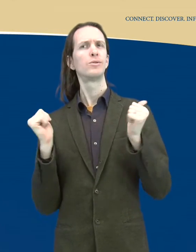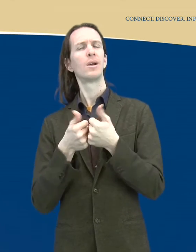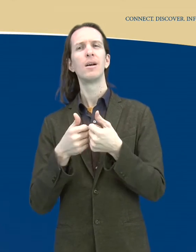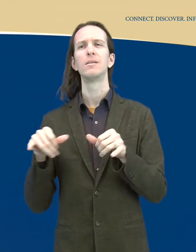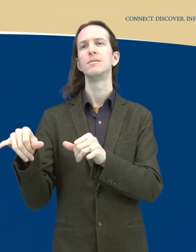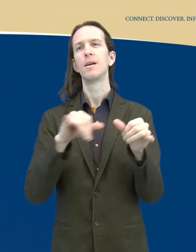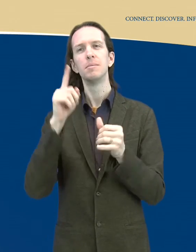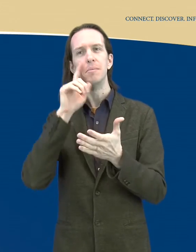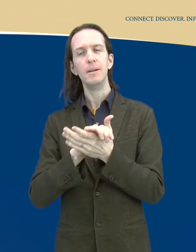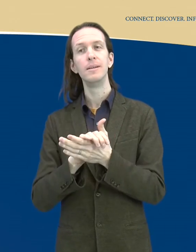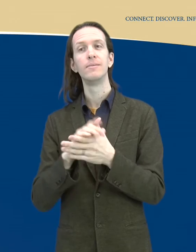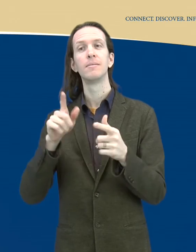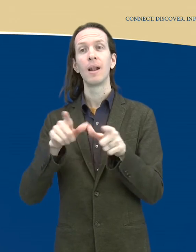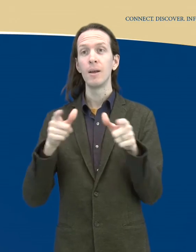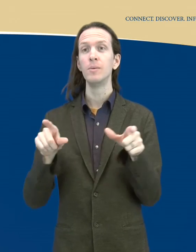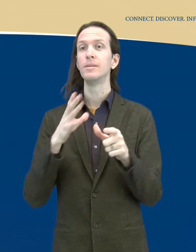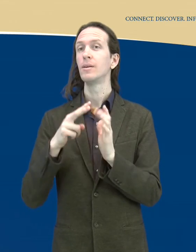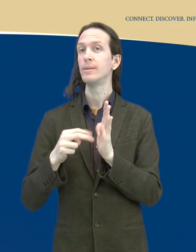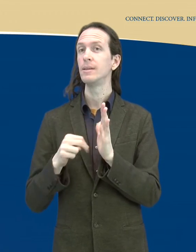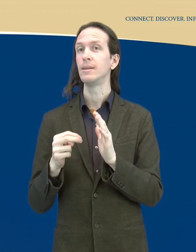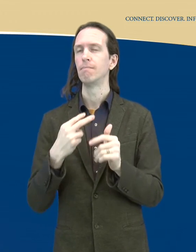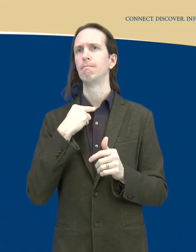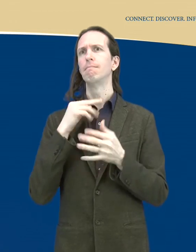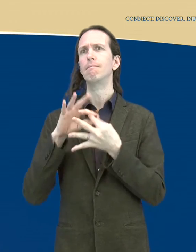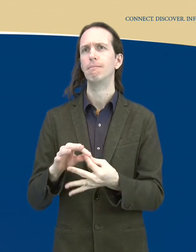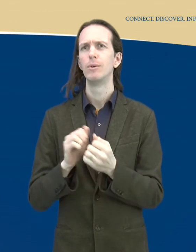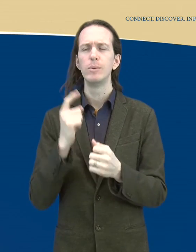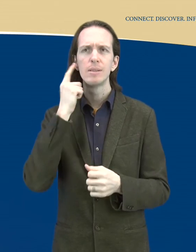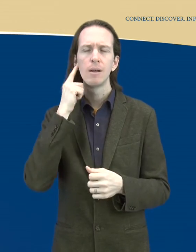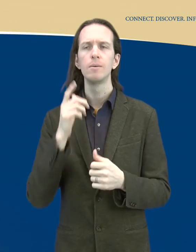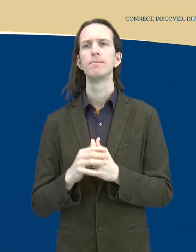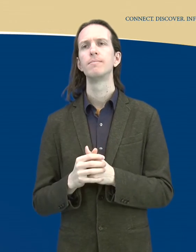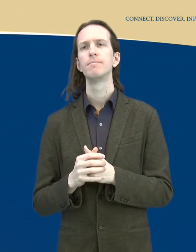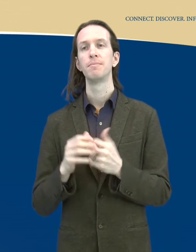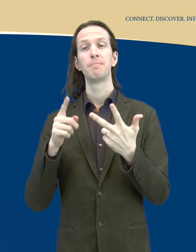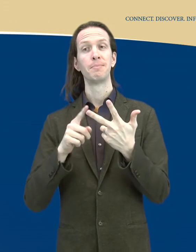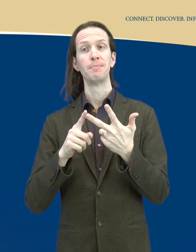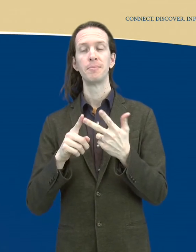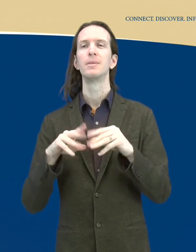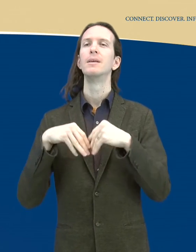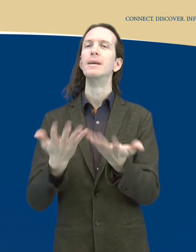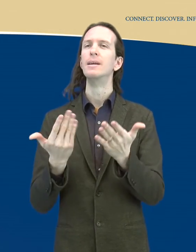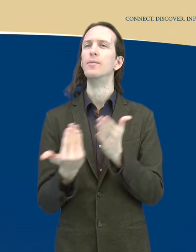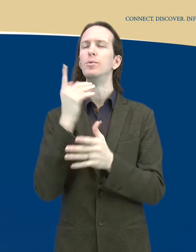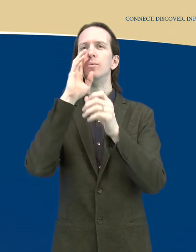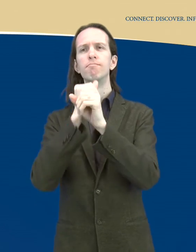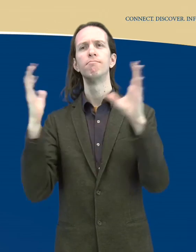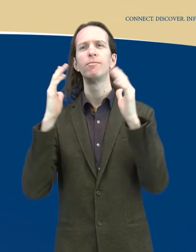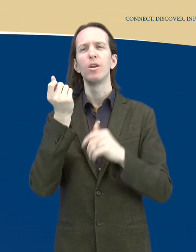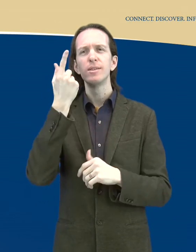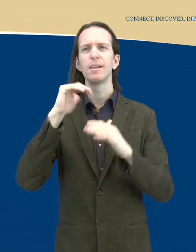language and reading as being tied to sound, and provides novel insight into a remarkable